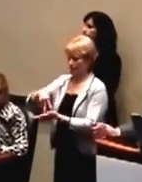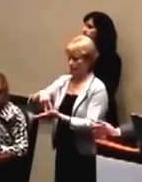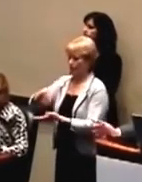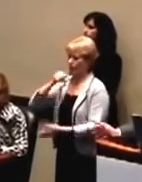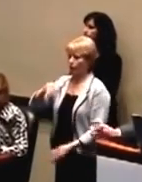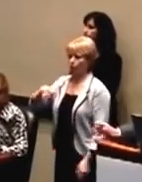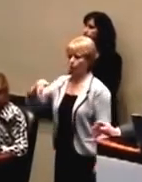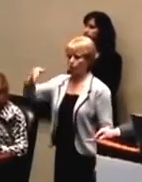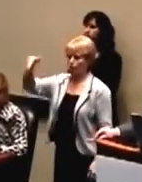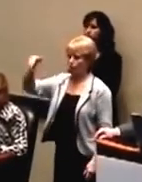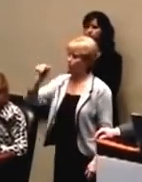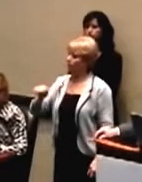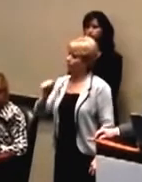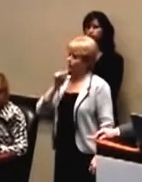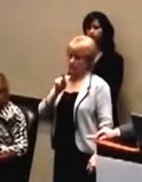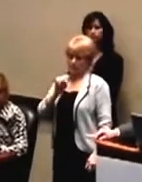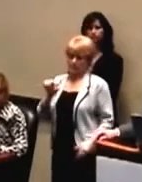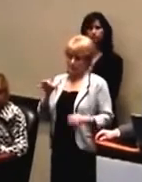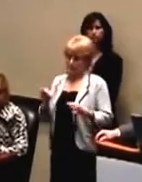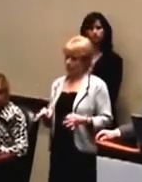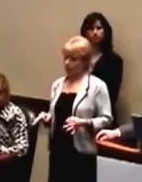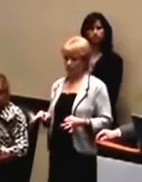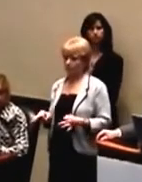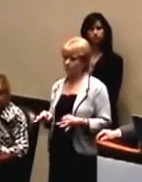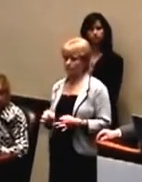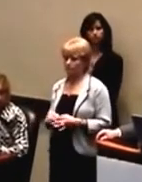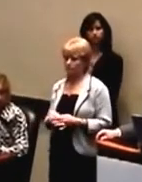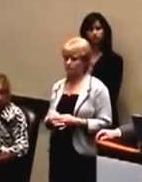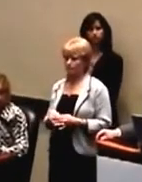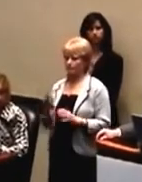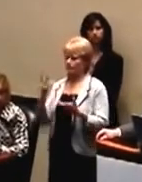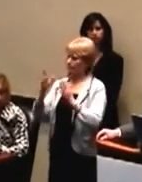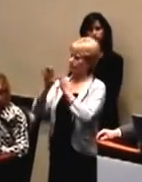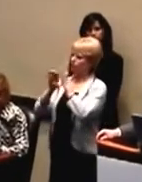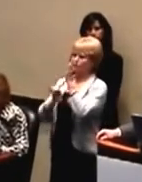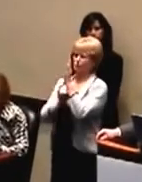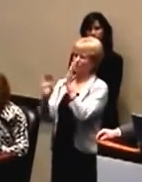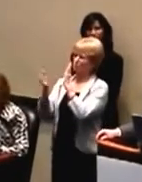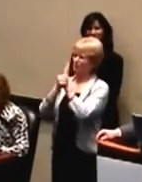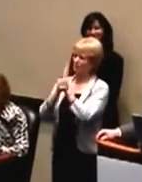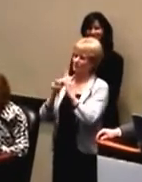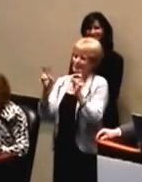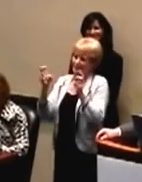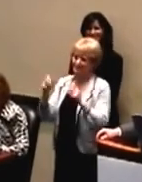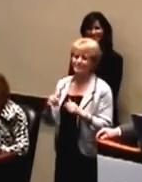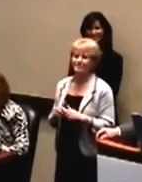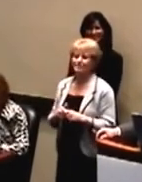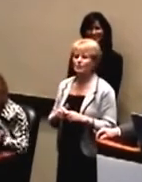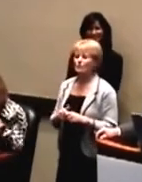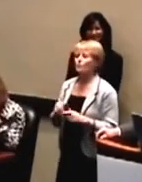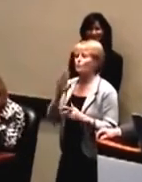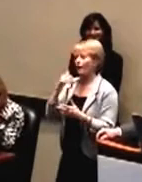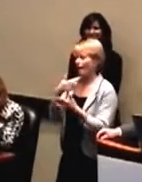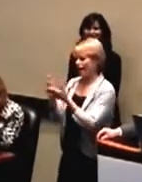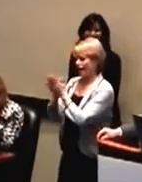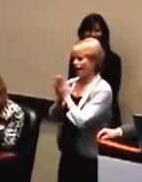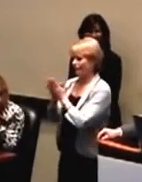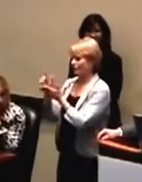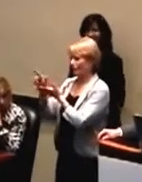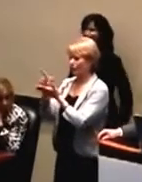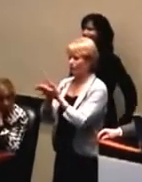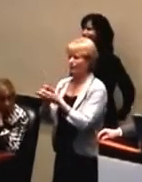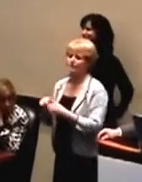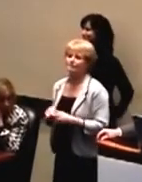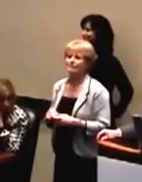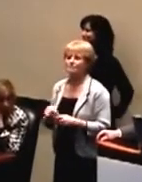walking, so that wasn't a TTC decision. I think there was a question of a constitutional amendment around that. I'll get the lawyers on the constitutional